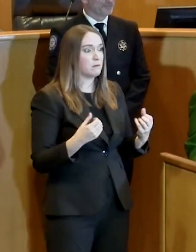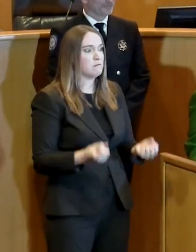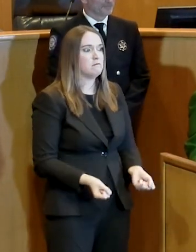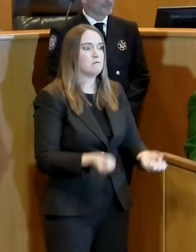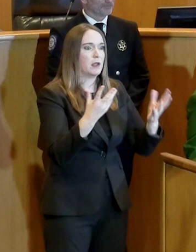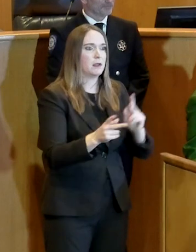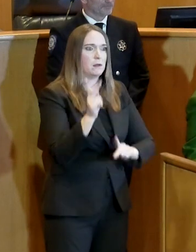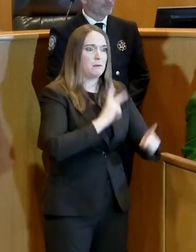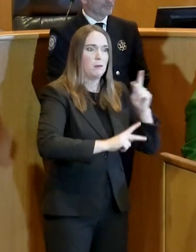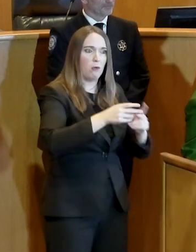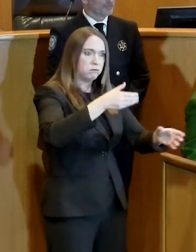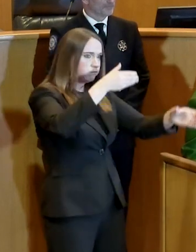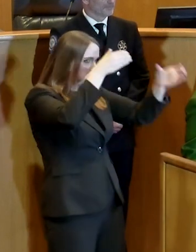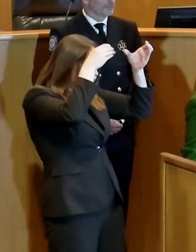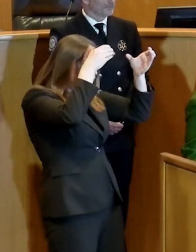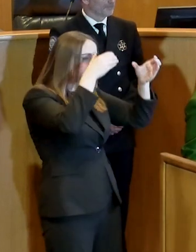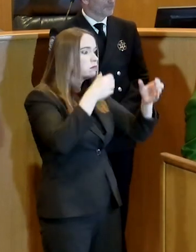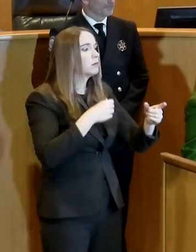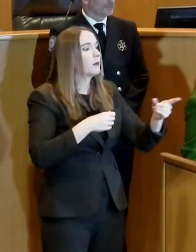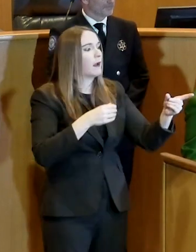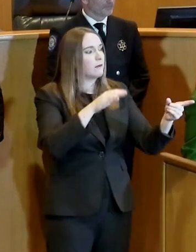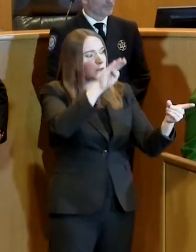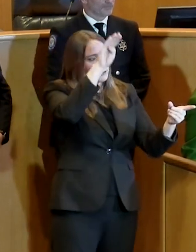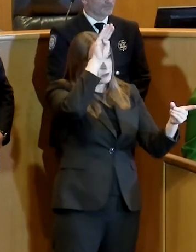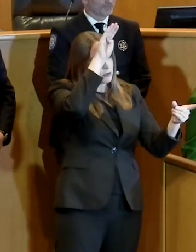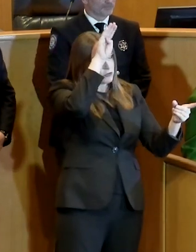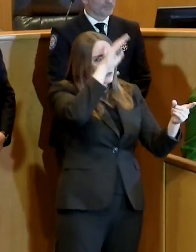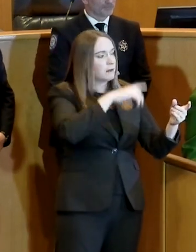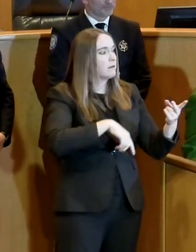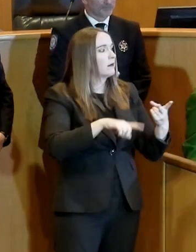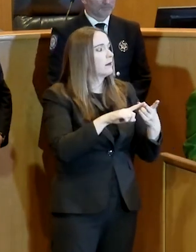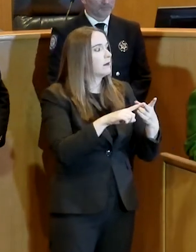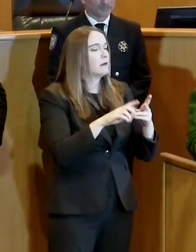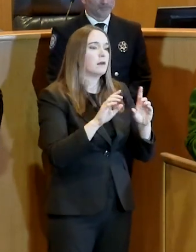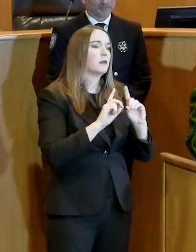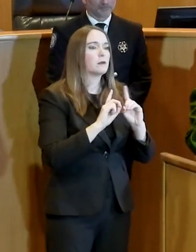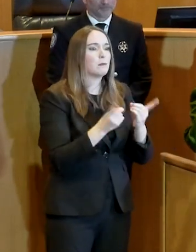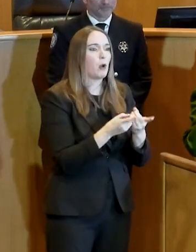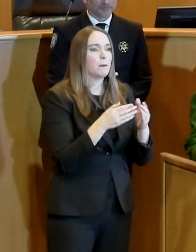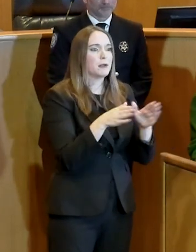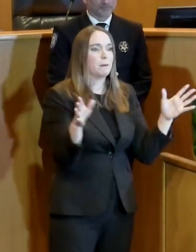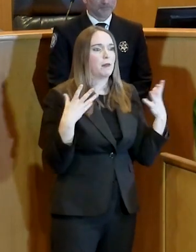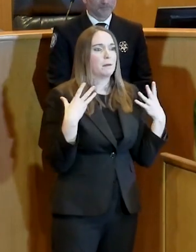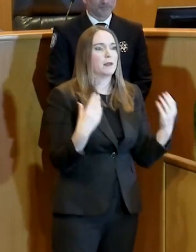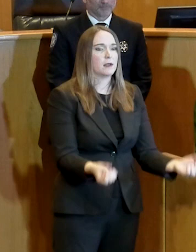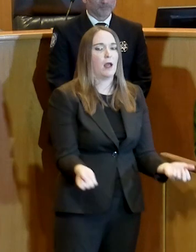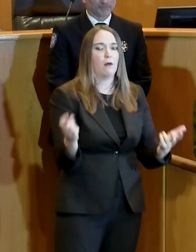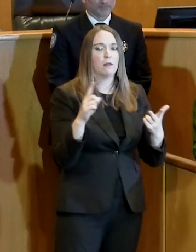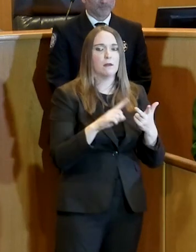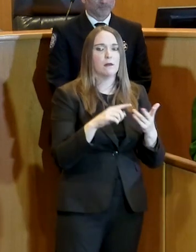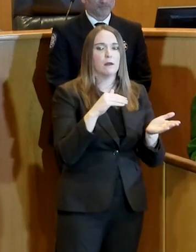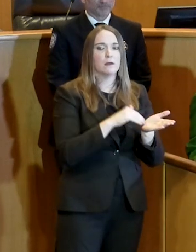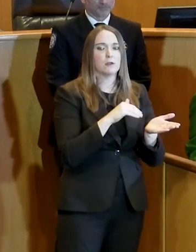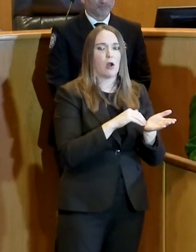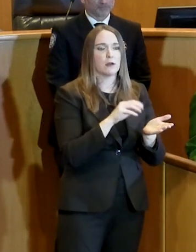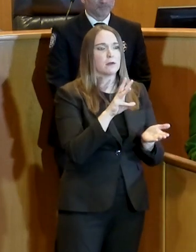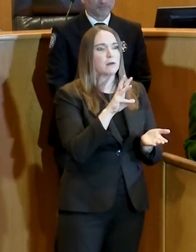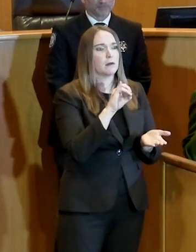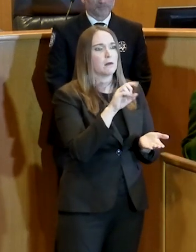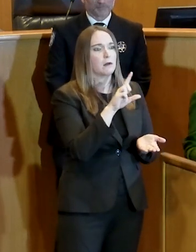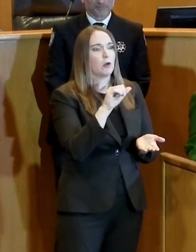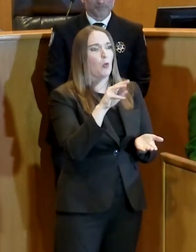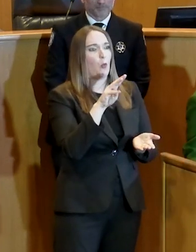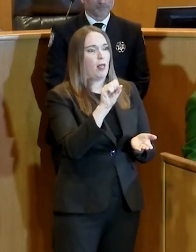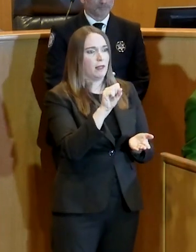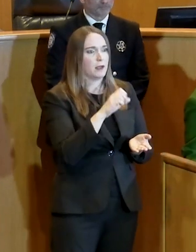here who's in public health. The director of public health is here. The sheriff is here. Dr. Williams is here. So many